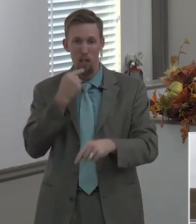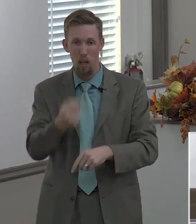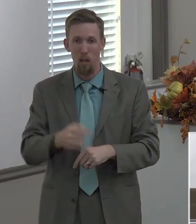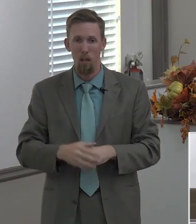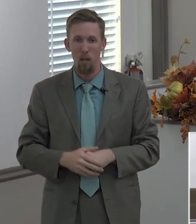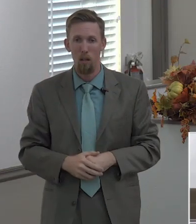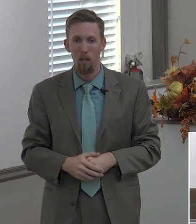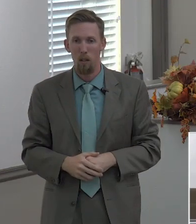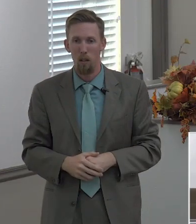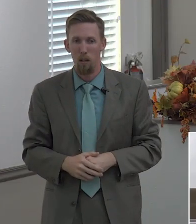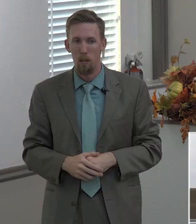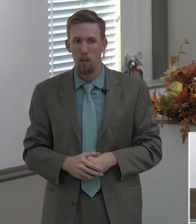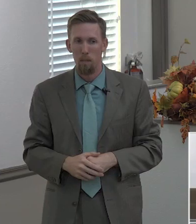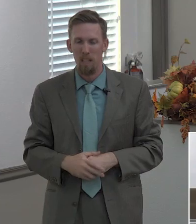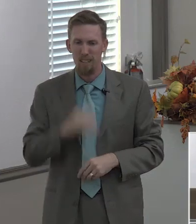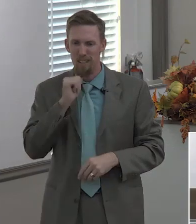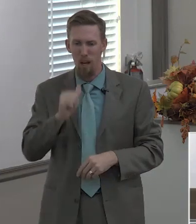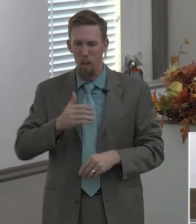i'm not a dictator